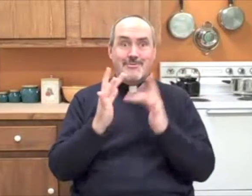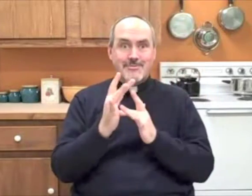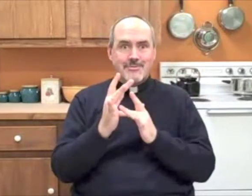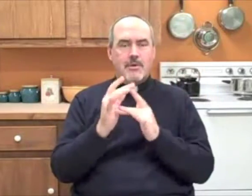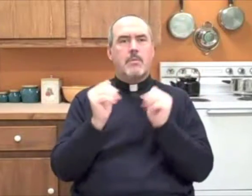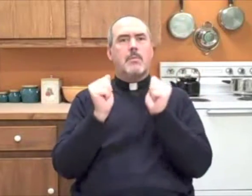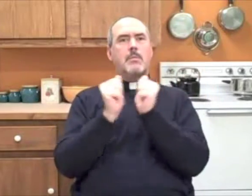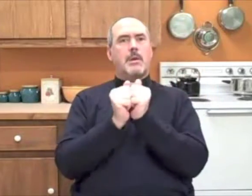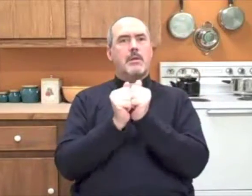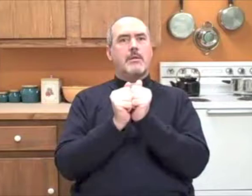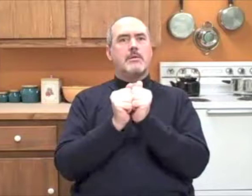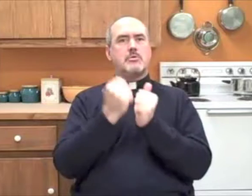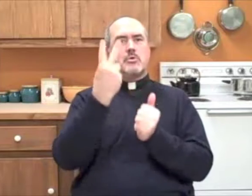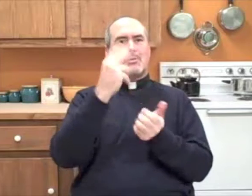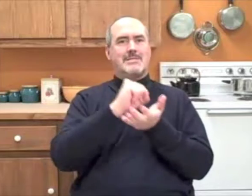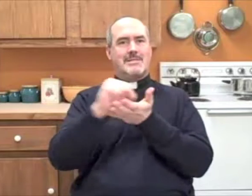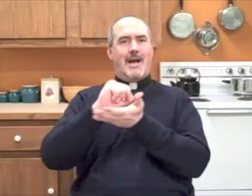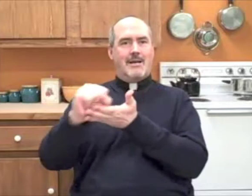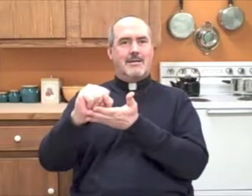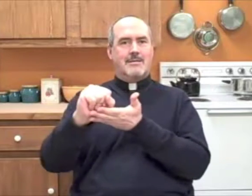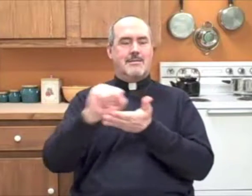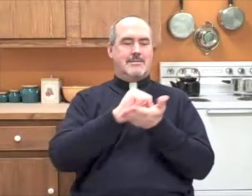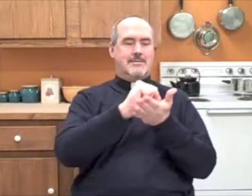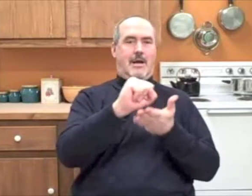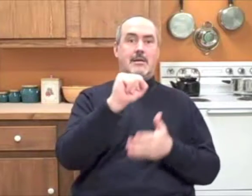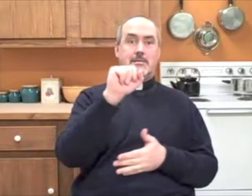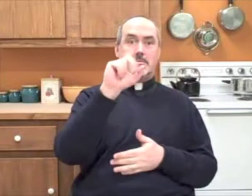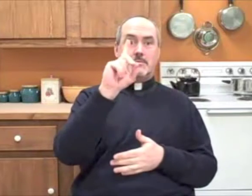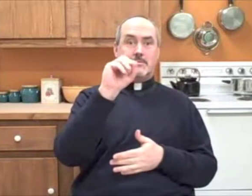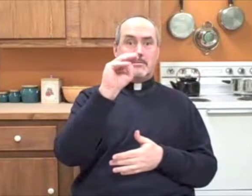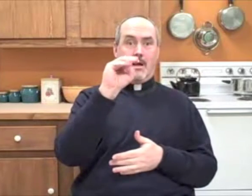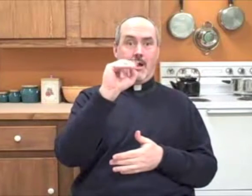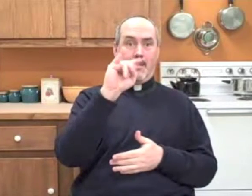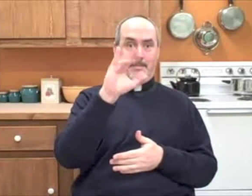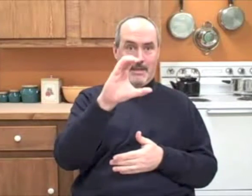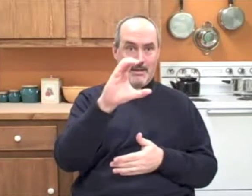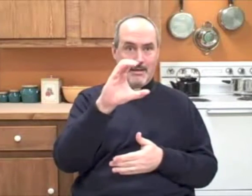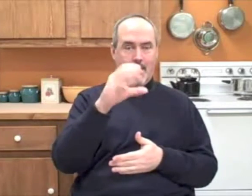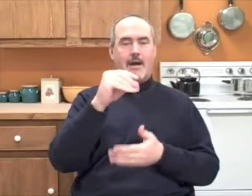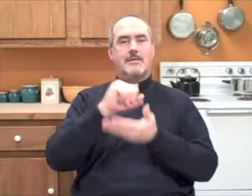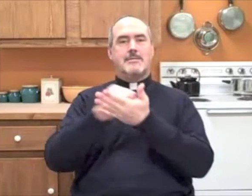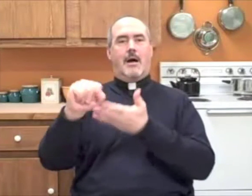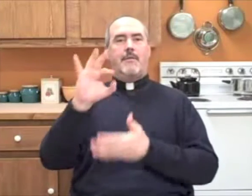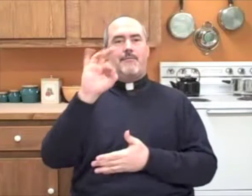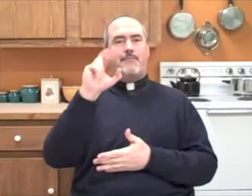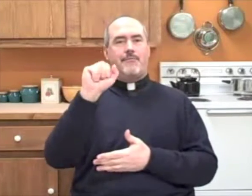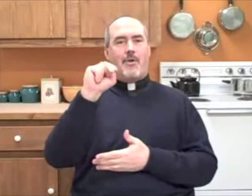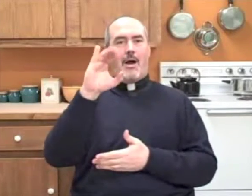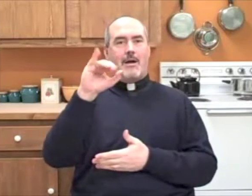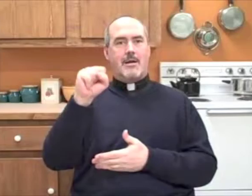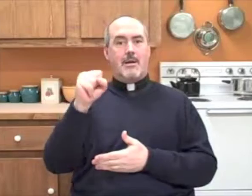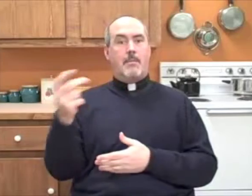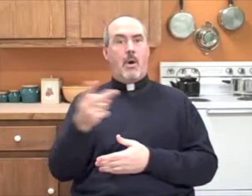baby Jesus with two Saints in adoration of her st. Dominic and st. Francis